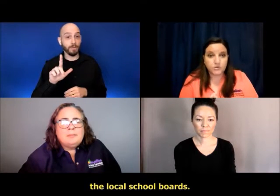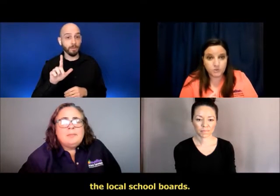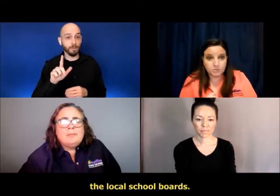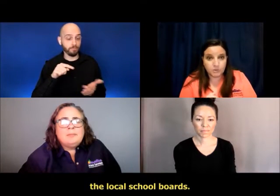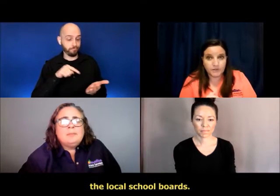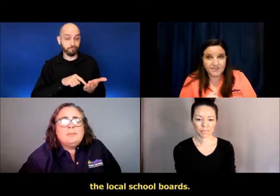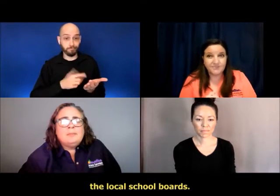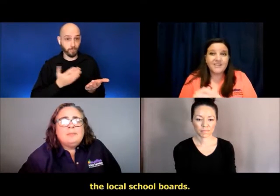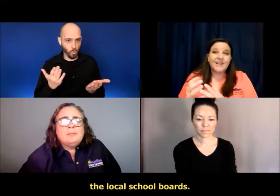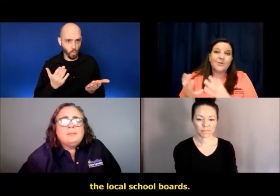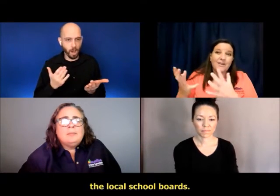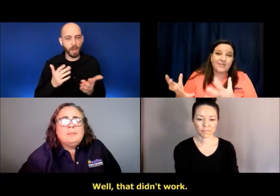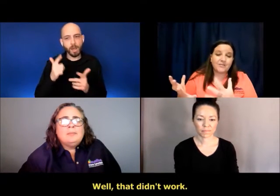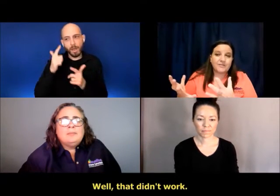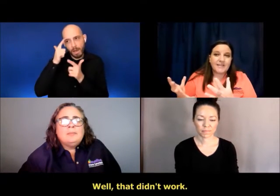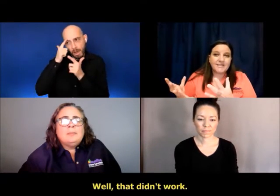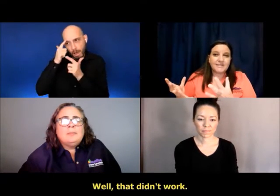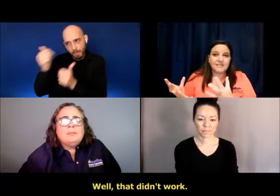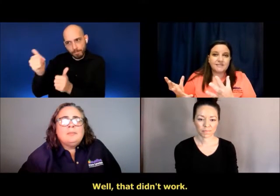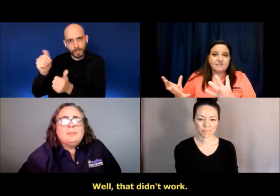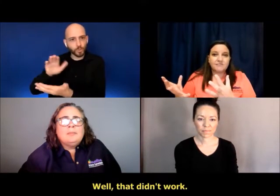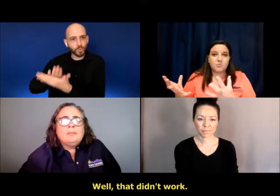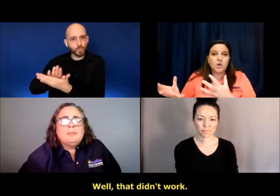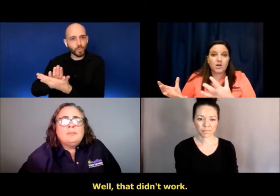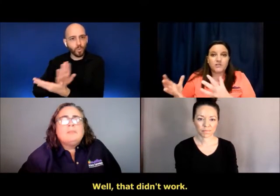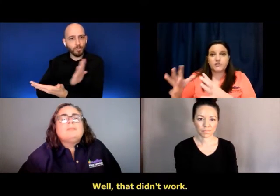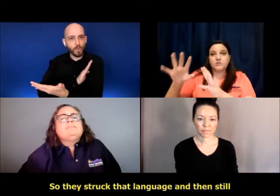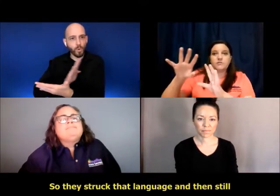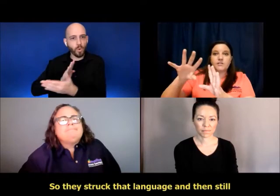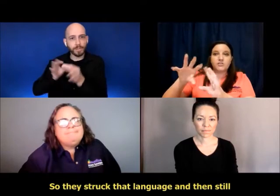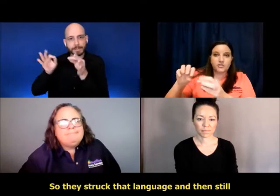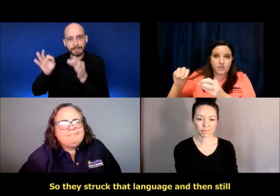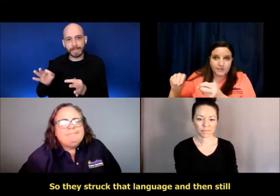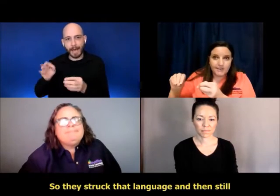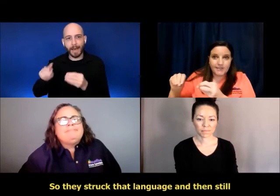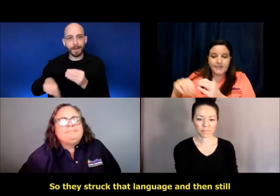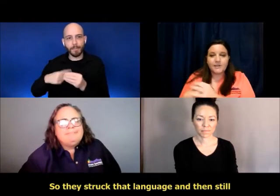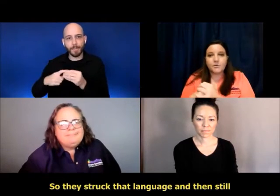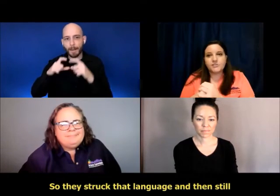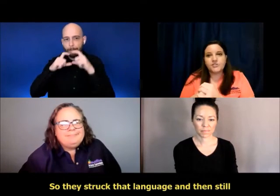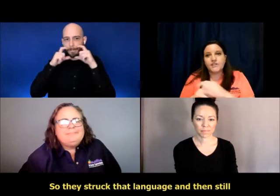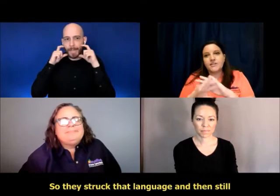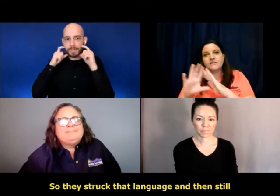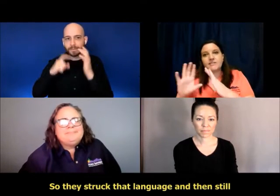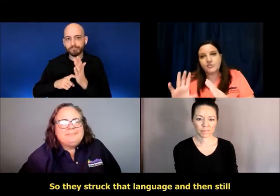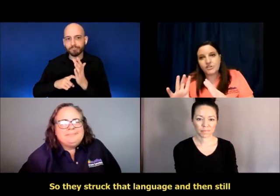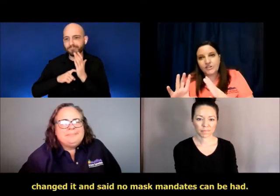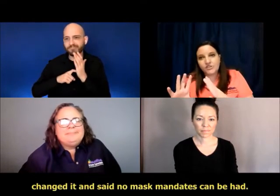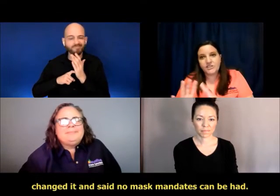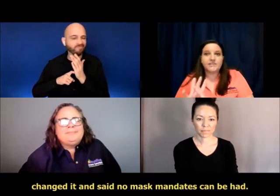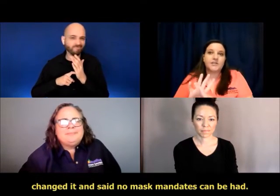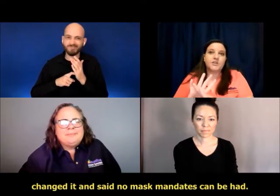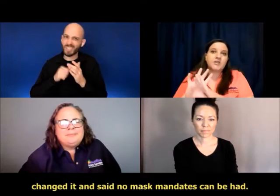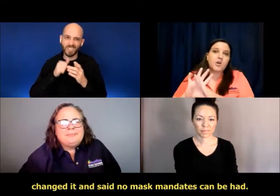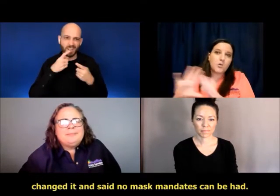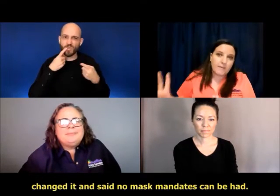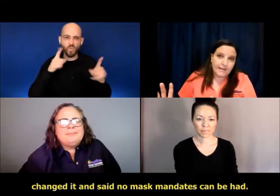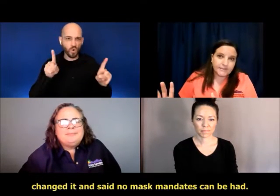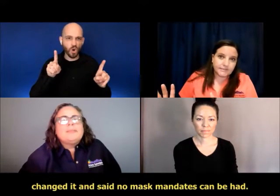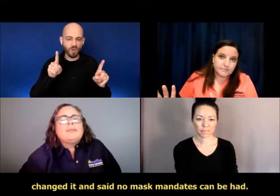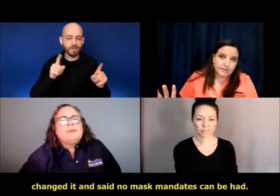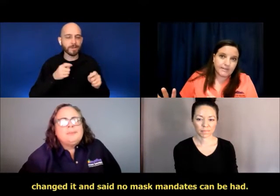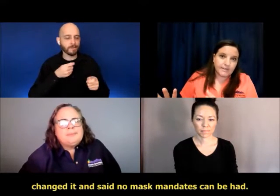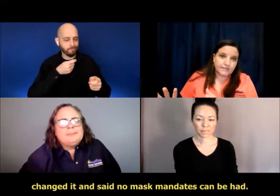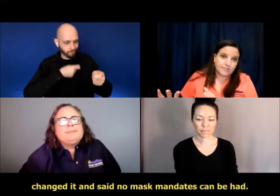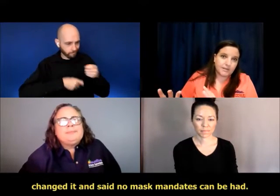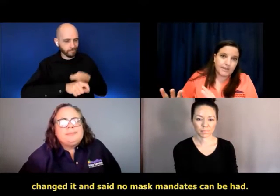to the local school boards. Well, that didn't work. So, they struck that language and instead changed it and said, no